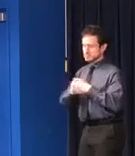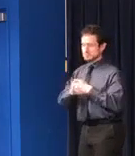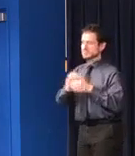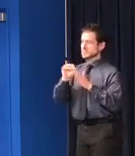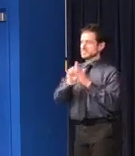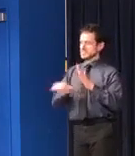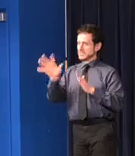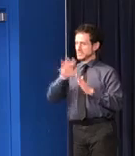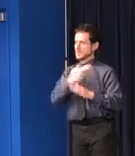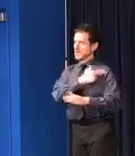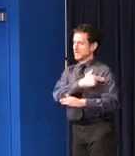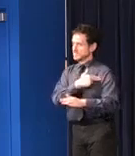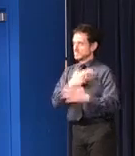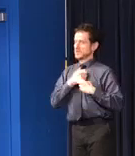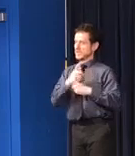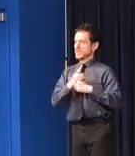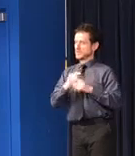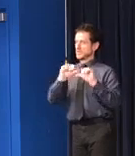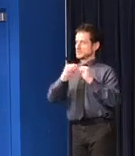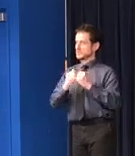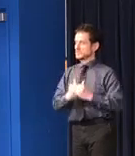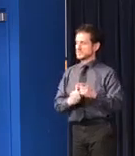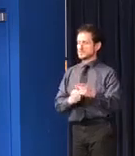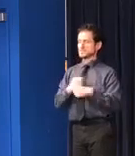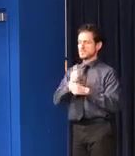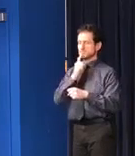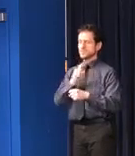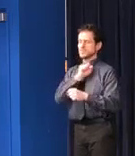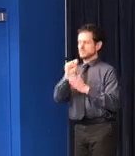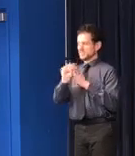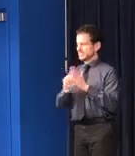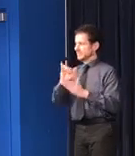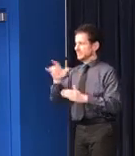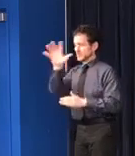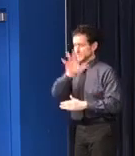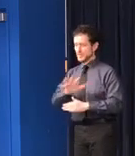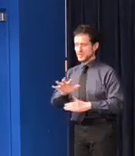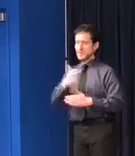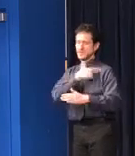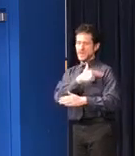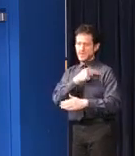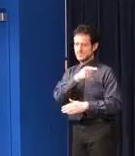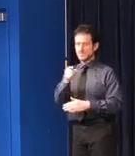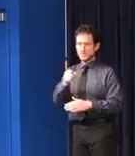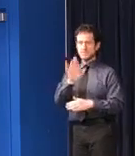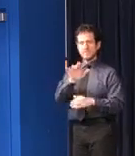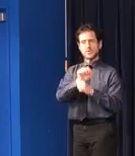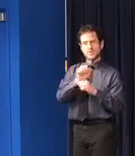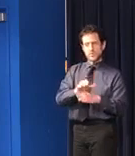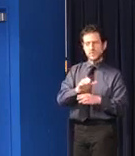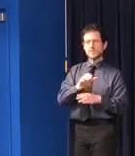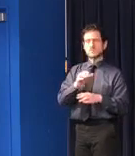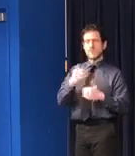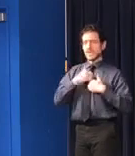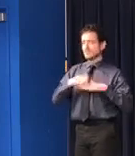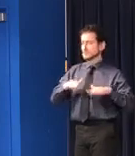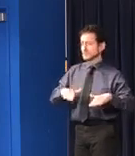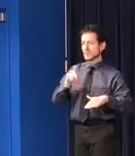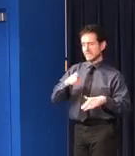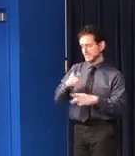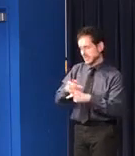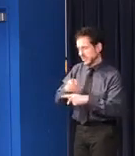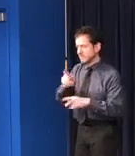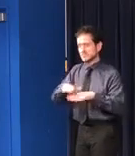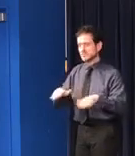associations to make sure that our state's hospitals' childcare needs are being addressed. I also want to